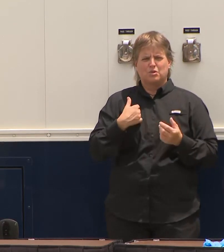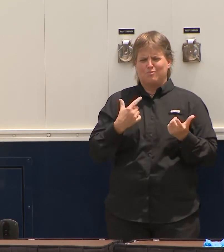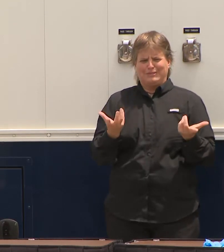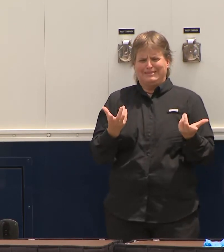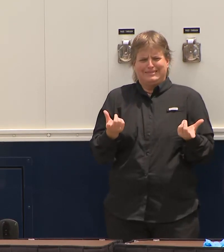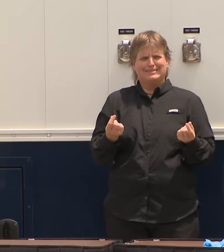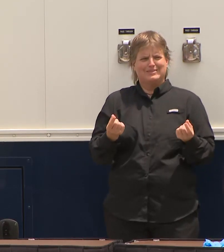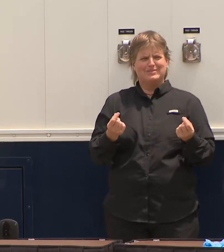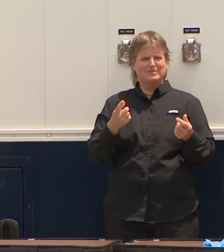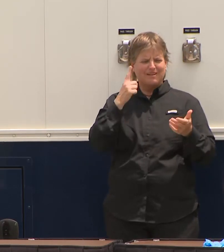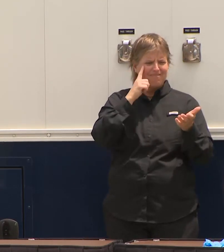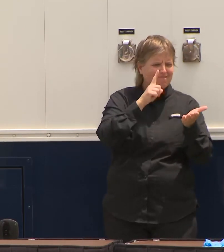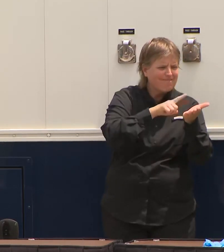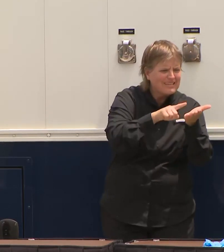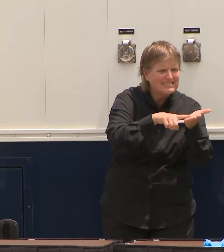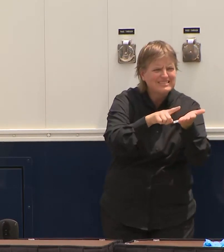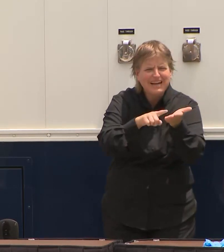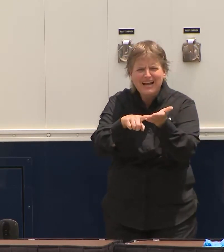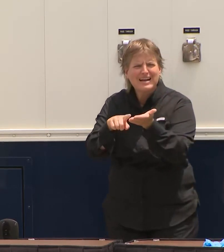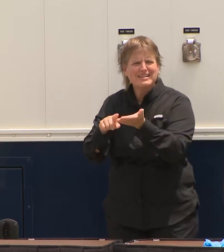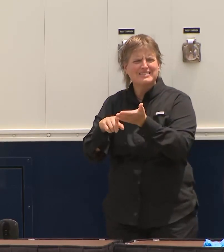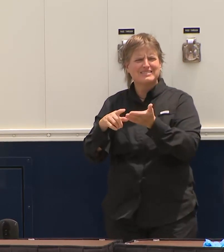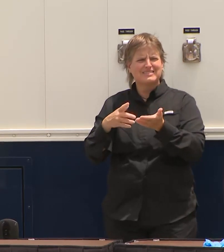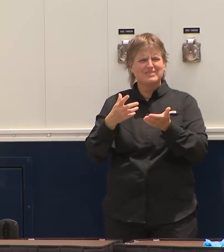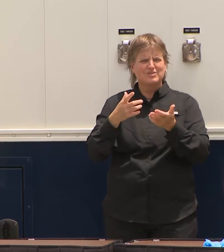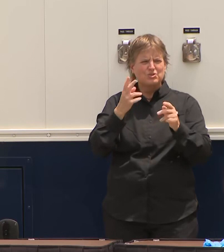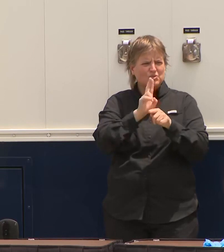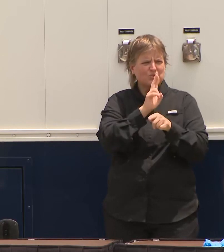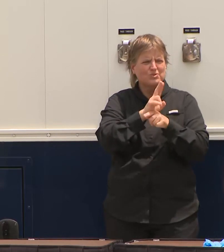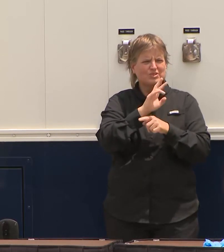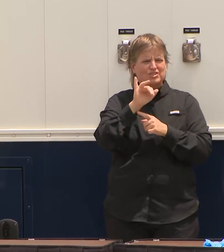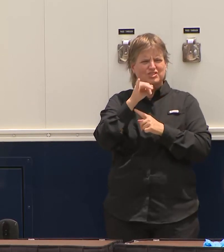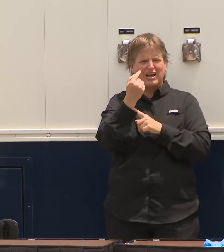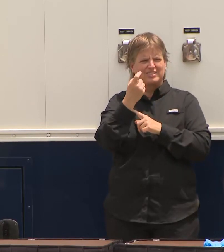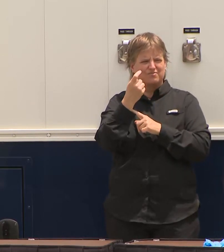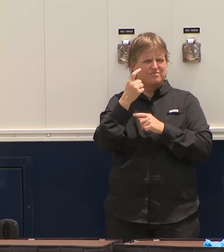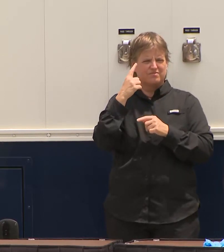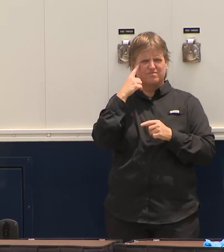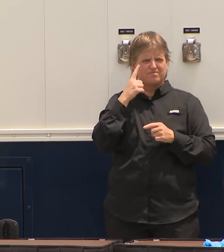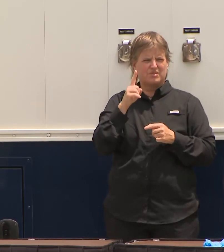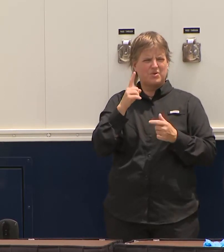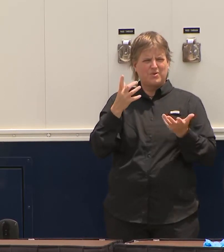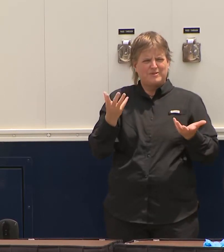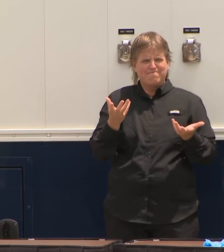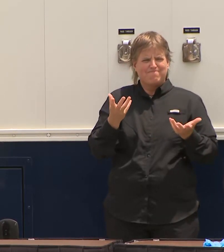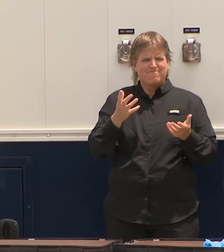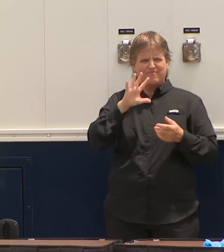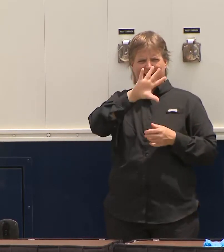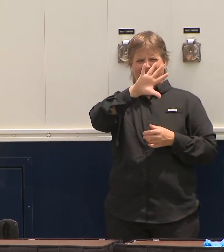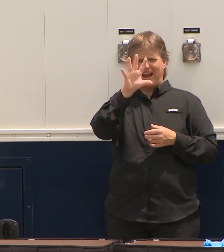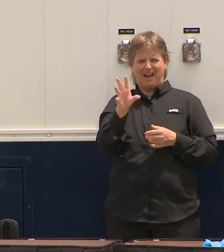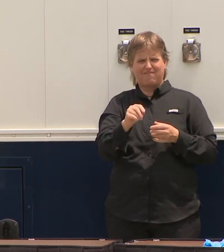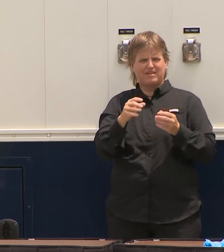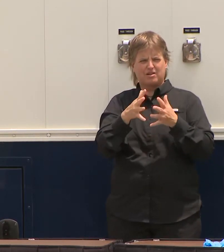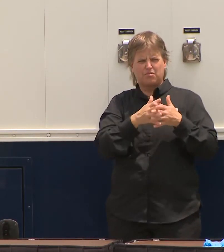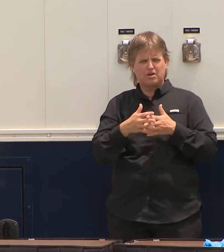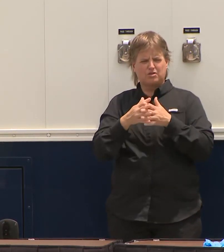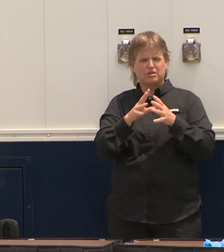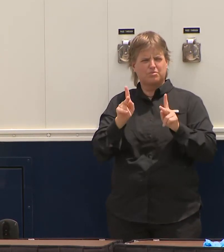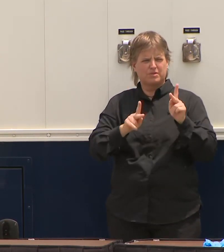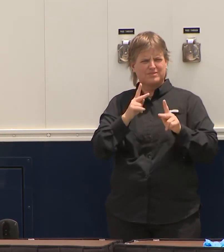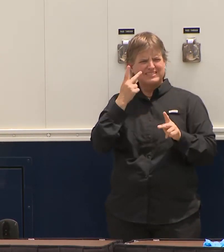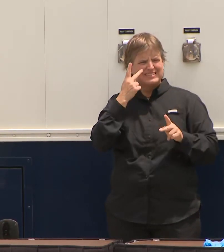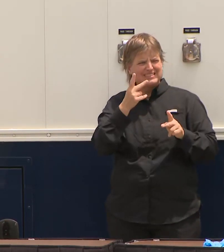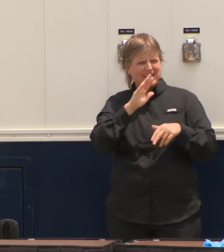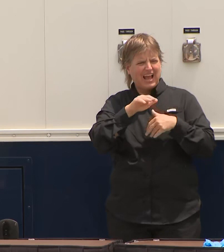the public housing communities. It's going to be in Jacksonville, primarily African-American, to figure out underserved populations where they may be